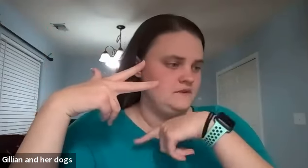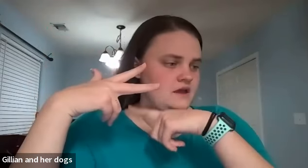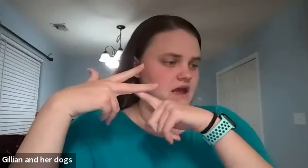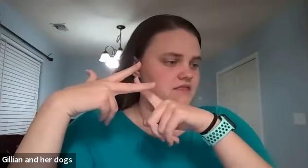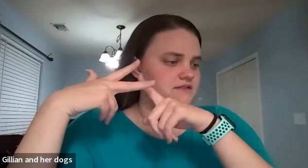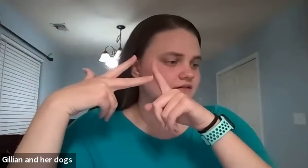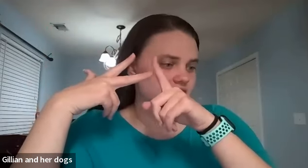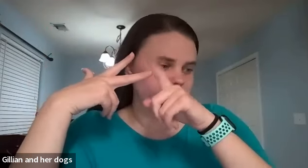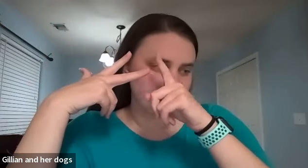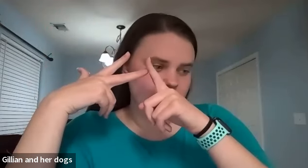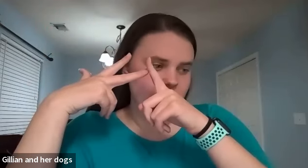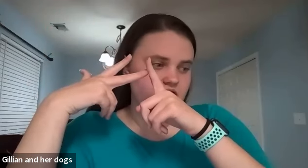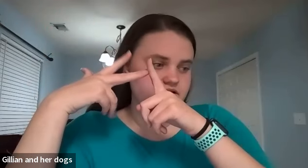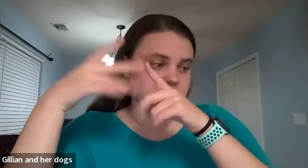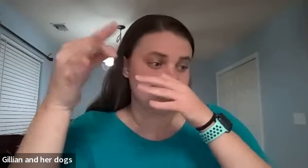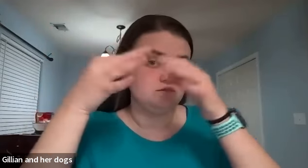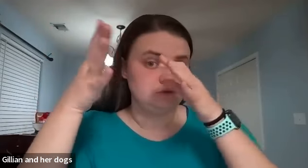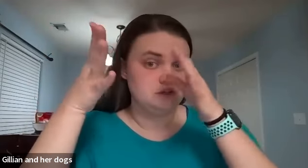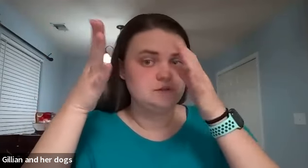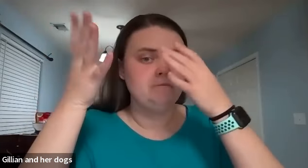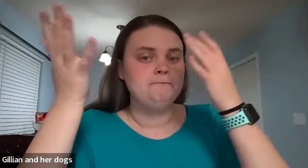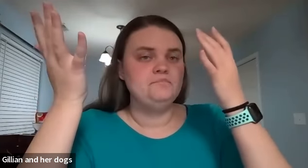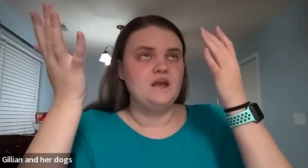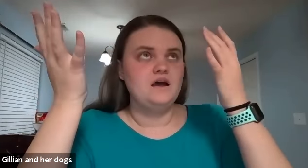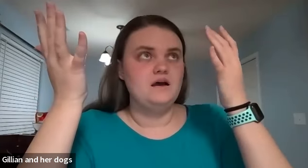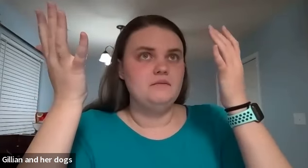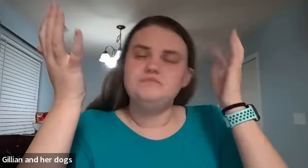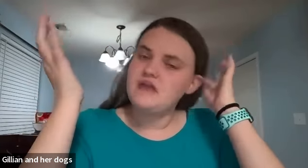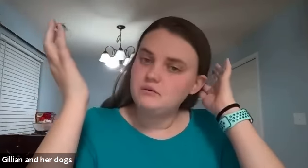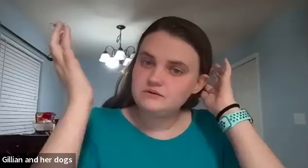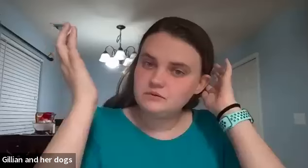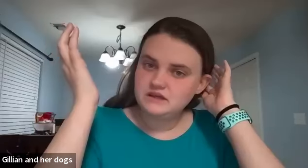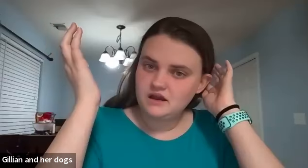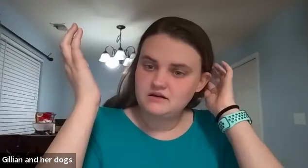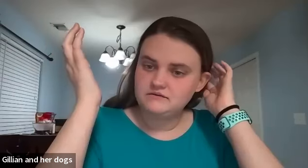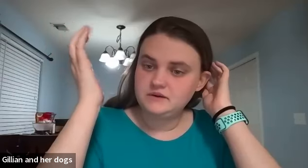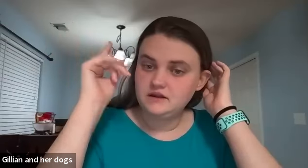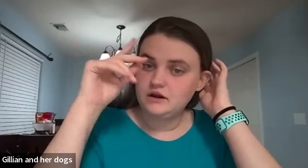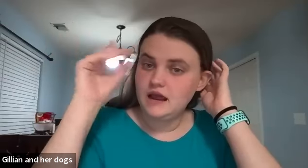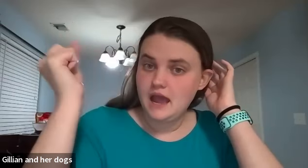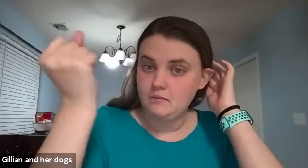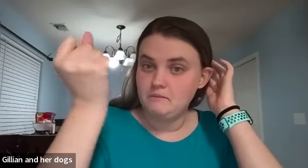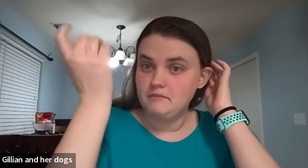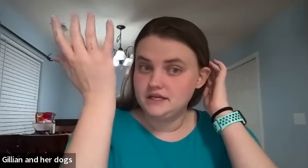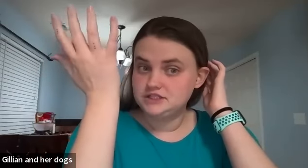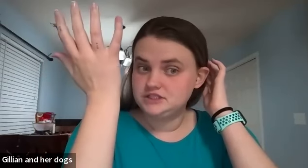and then the last one i have is descriptors um that one will be kind of depending on how much